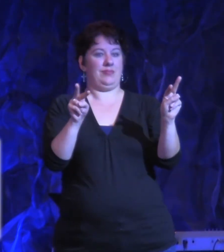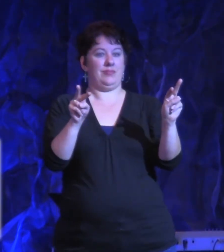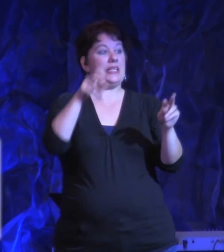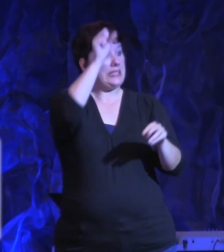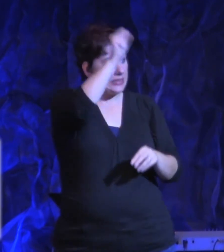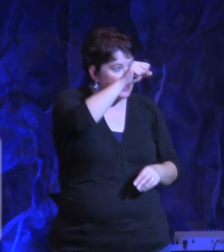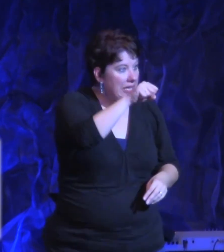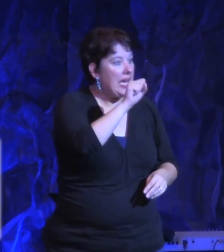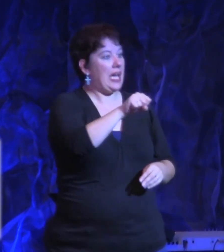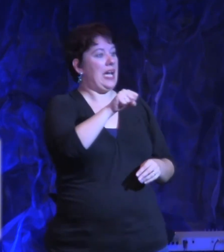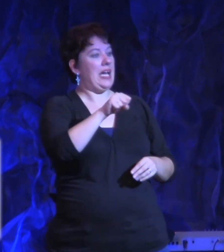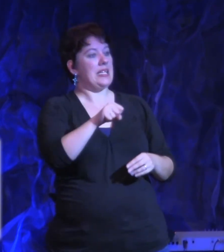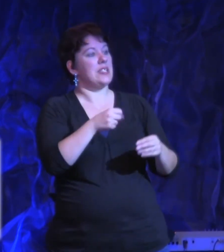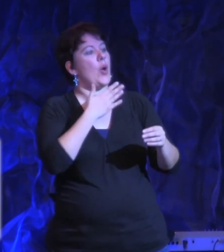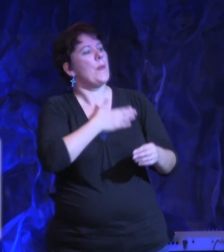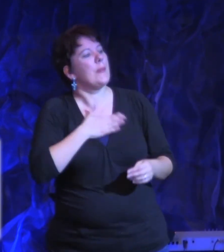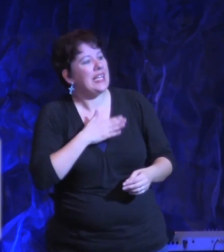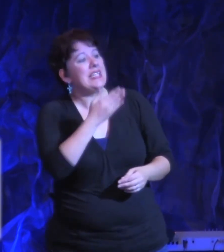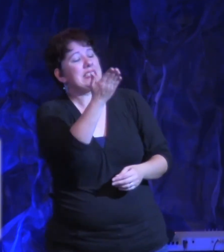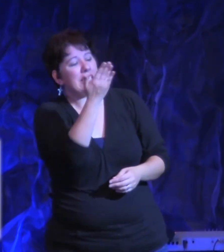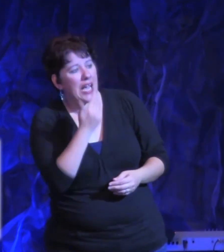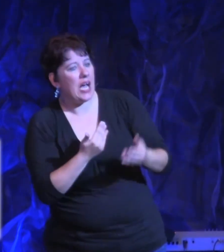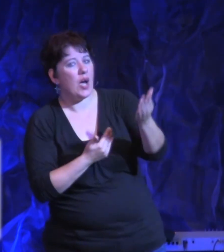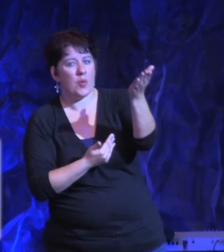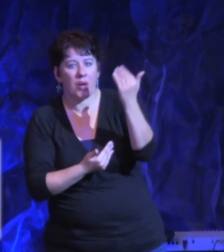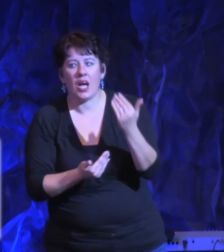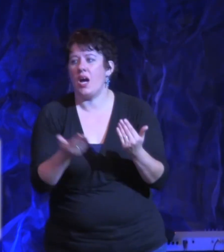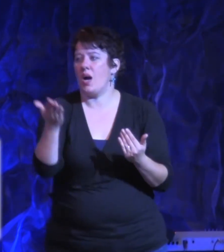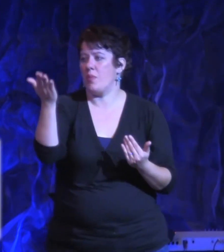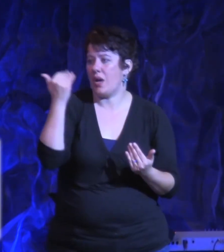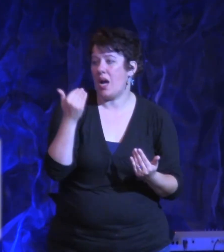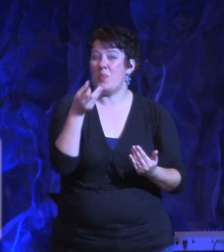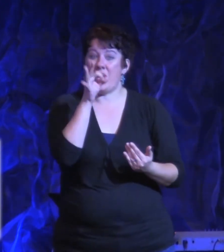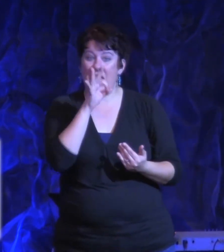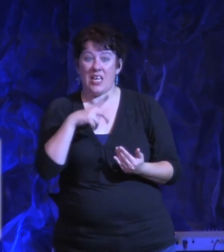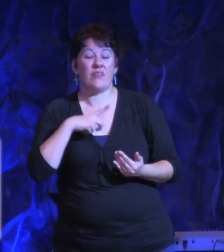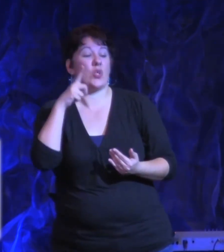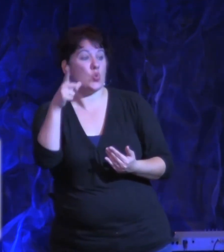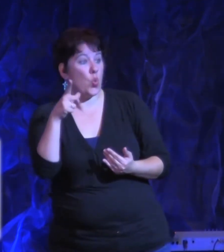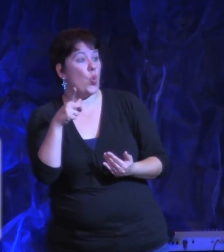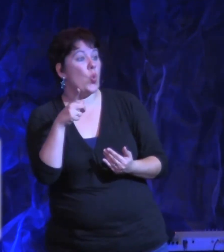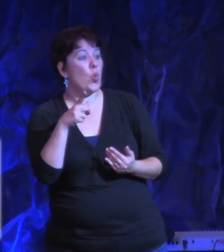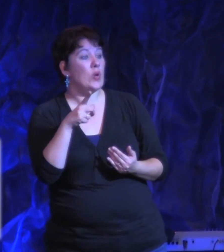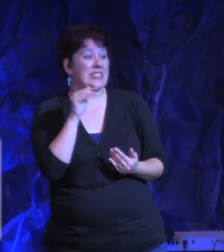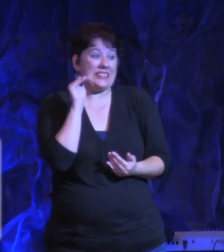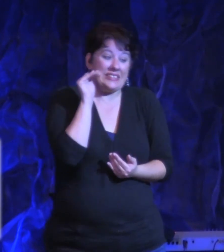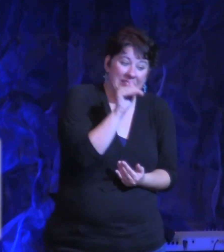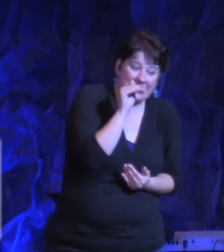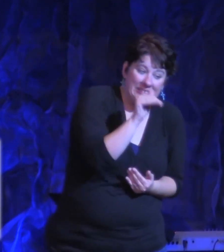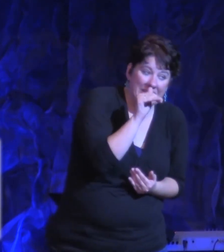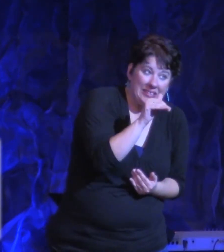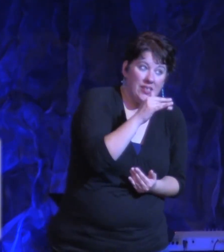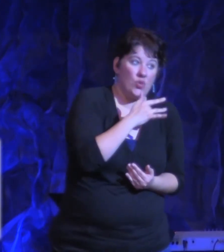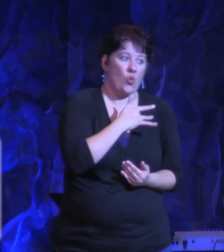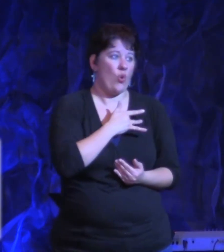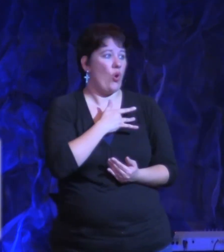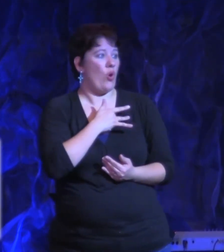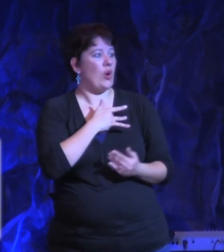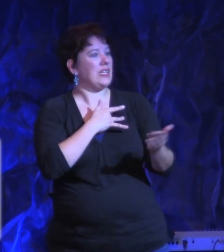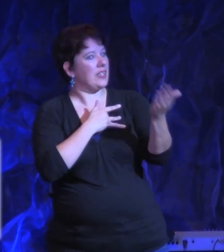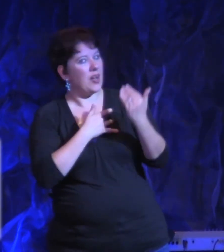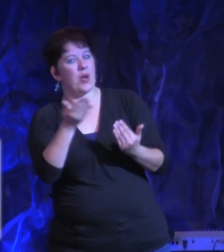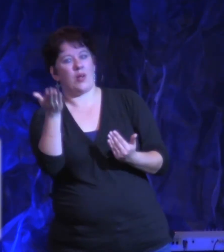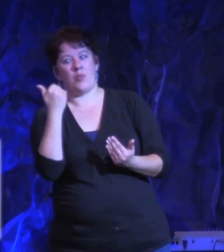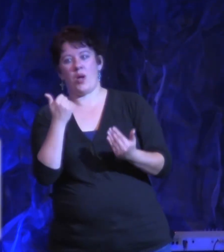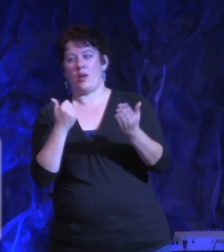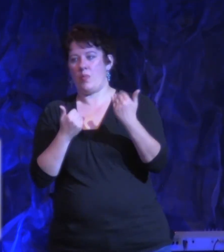on, ma'am, would you do me a favor? Slip out of the pew and just come right down. If the Lord is right here, ma'am, come on down. Those of you that have your hands raised, come on, just